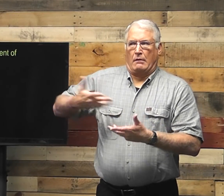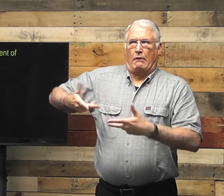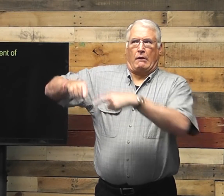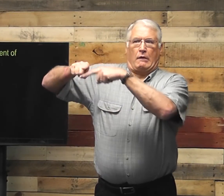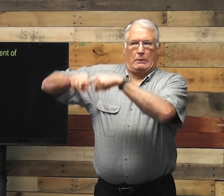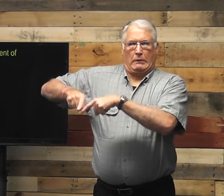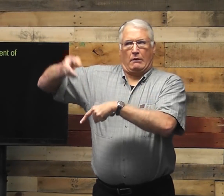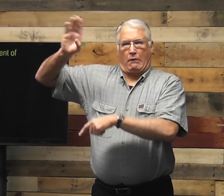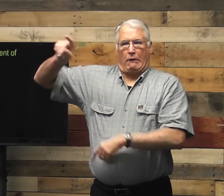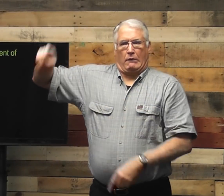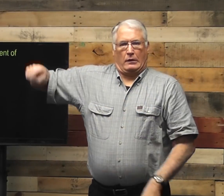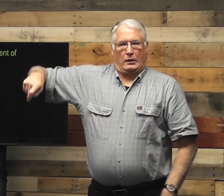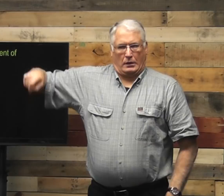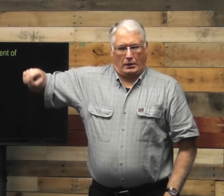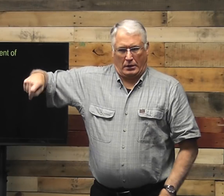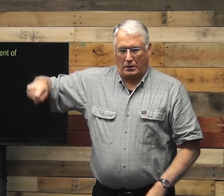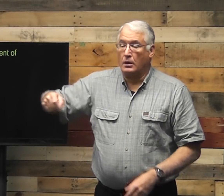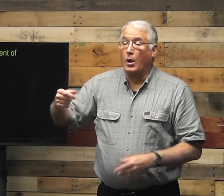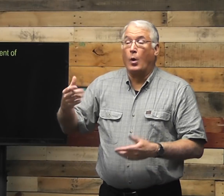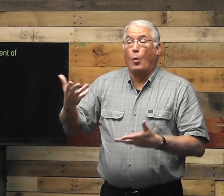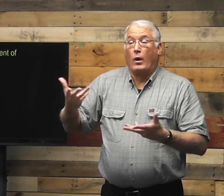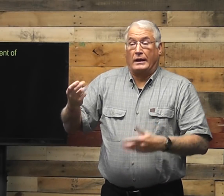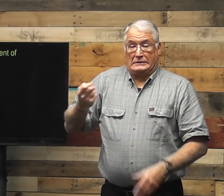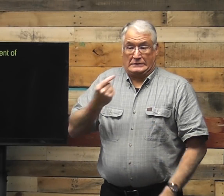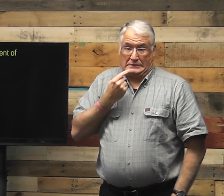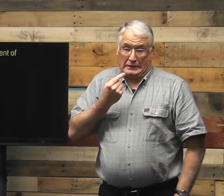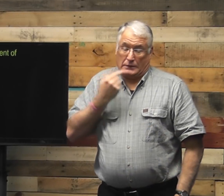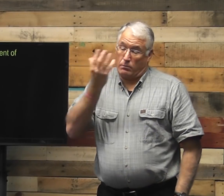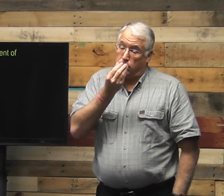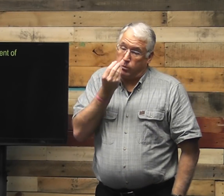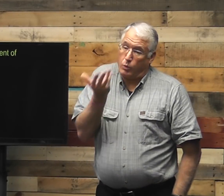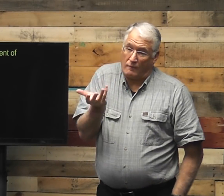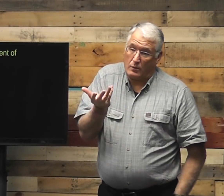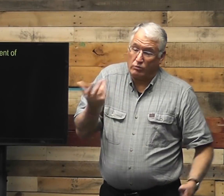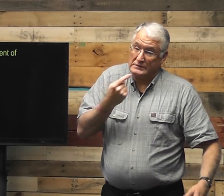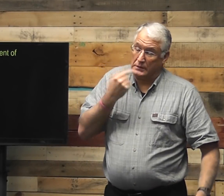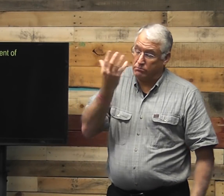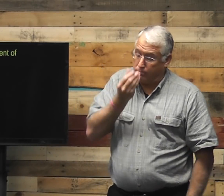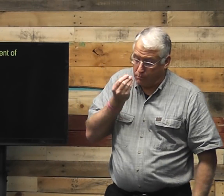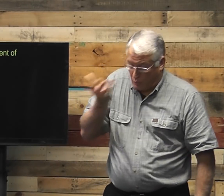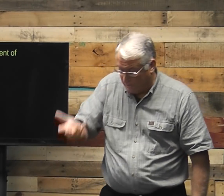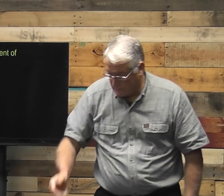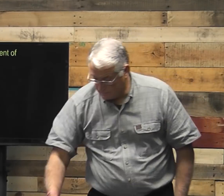felt the dependence on God and what he needed. And what he said was very beautiful.